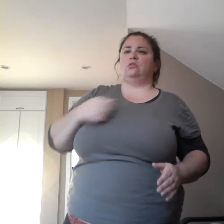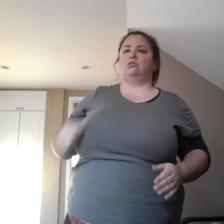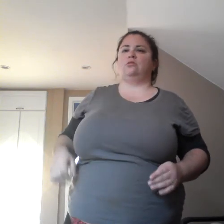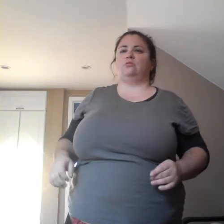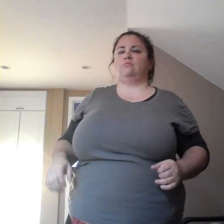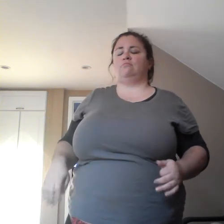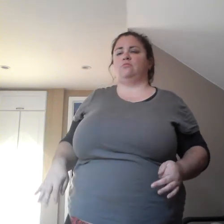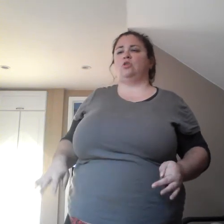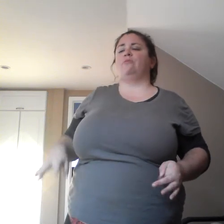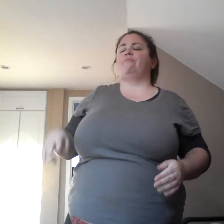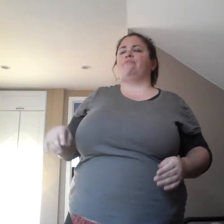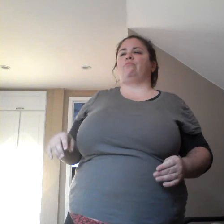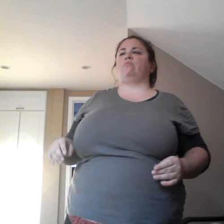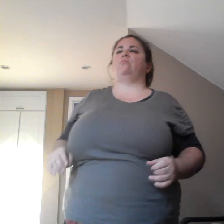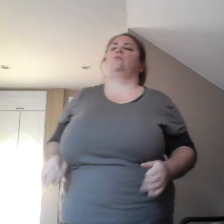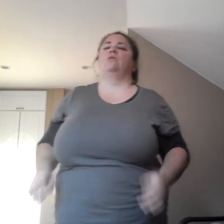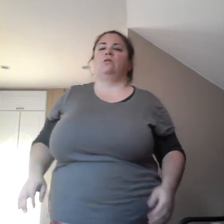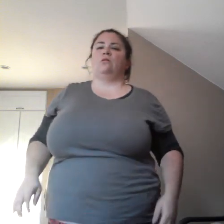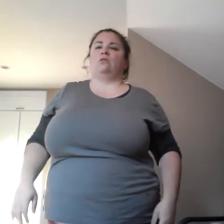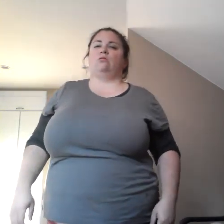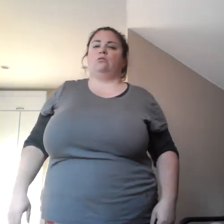number. And my time stopped, so I'm just gonna stop.